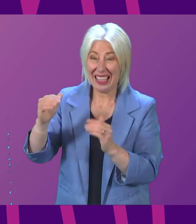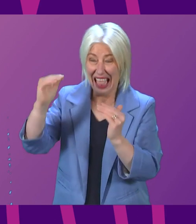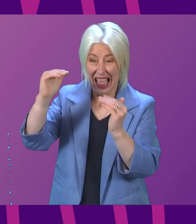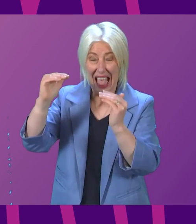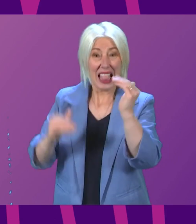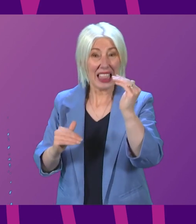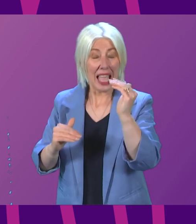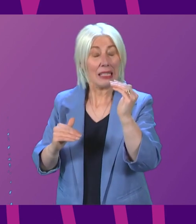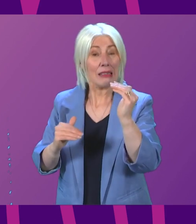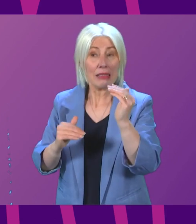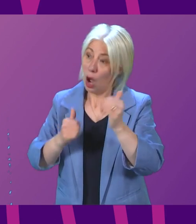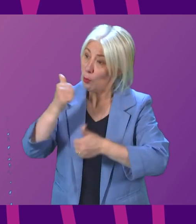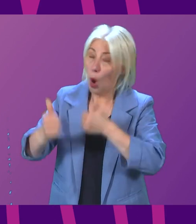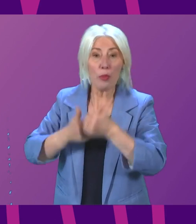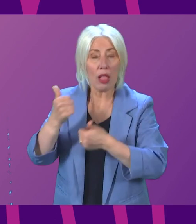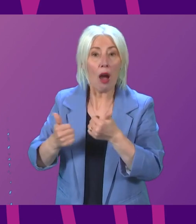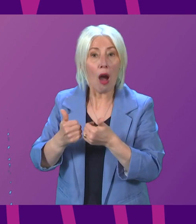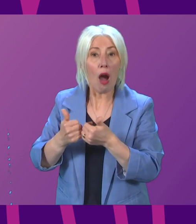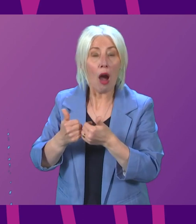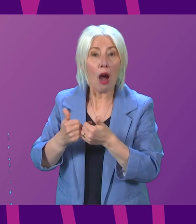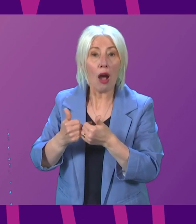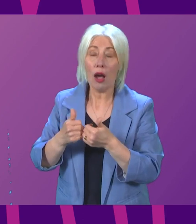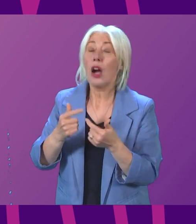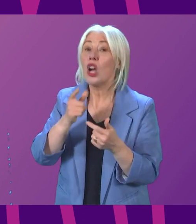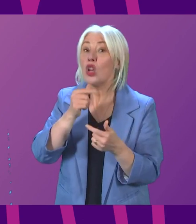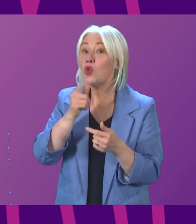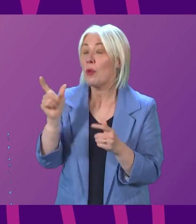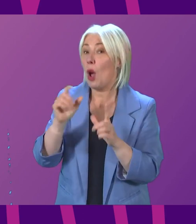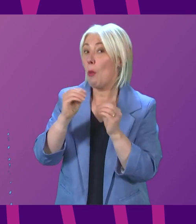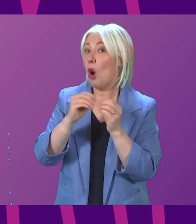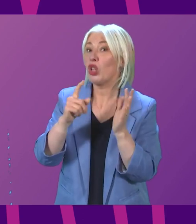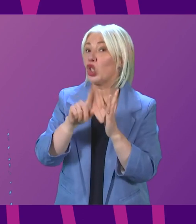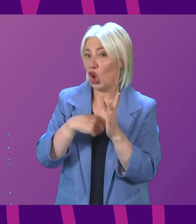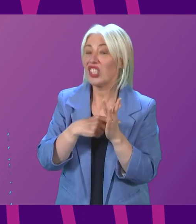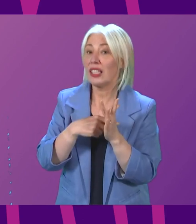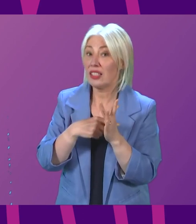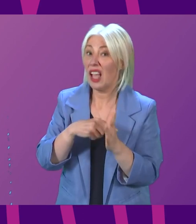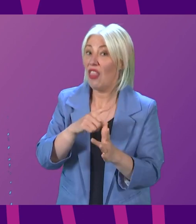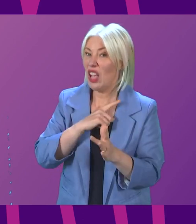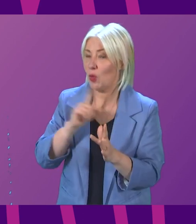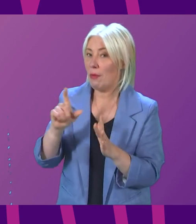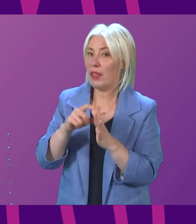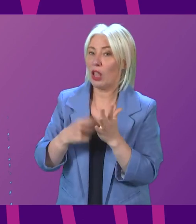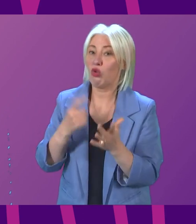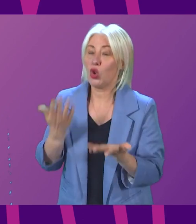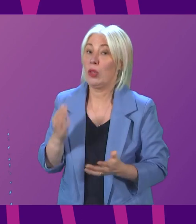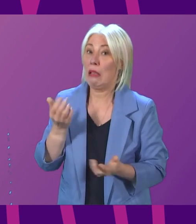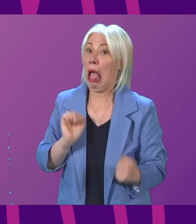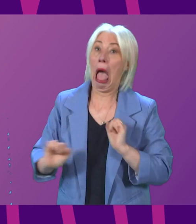Conservative voters now than Douglas Ross is Boris Johnson. No wonder he's in a bit of a state today.